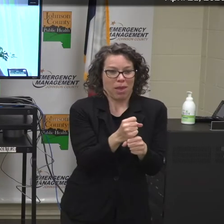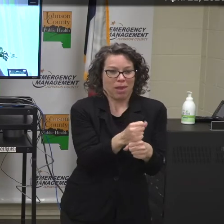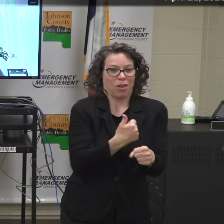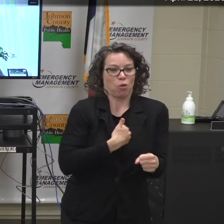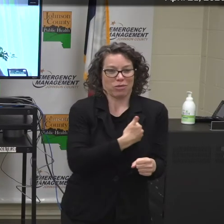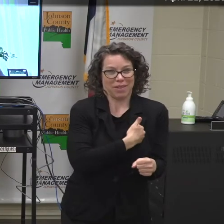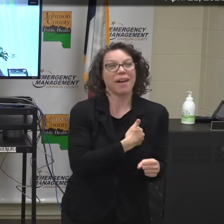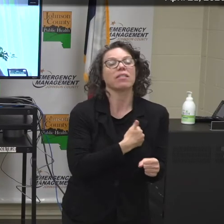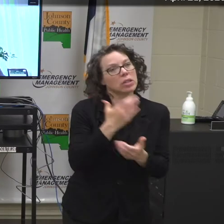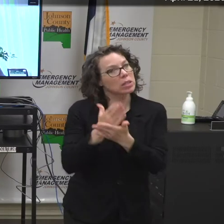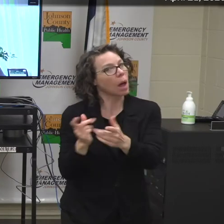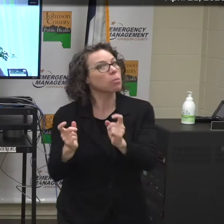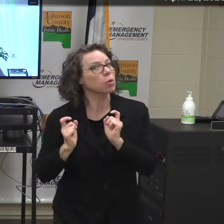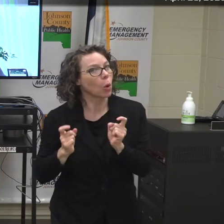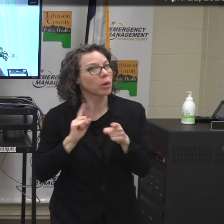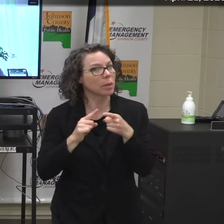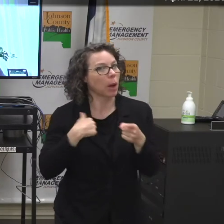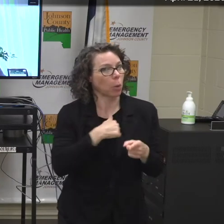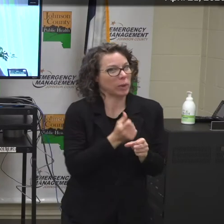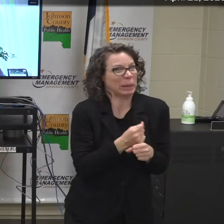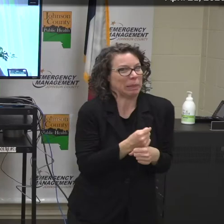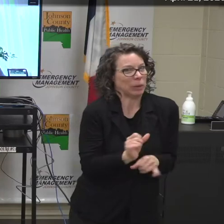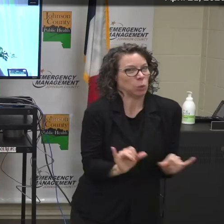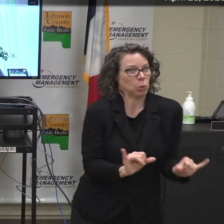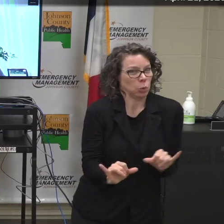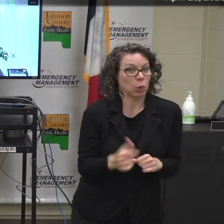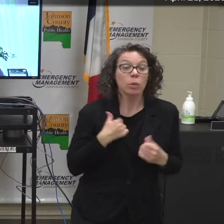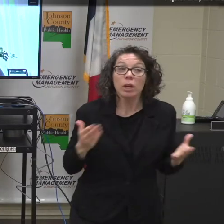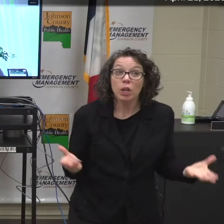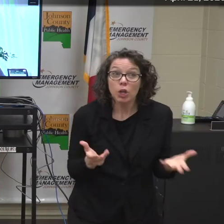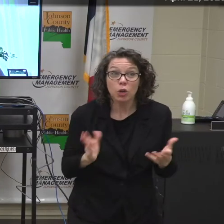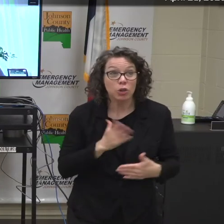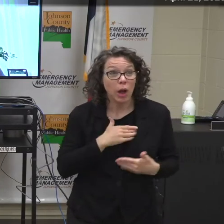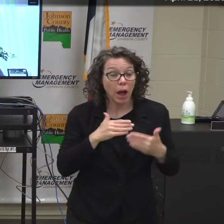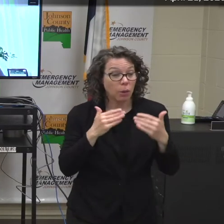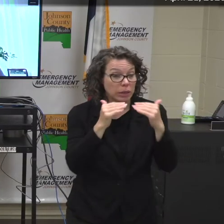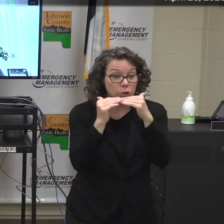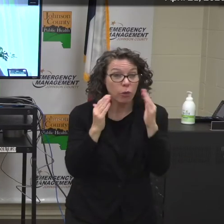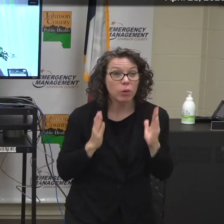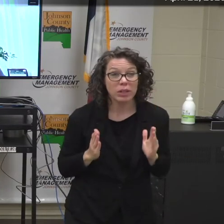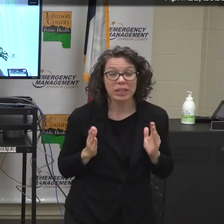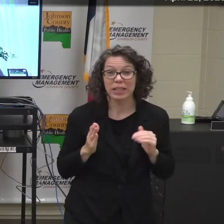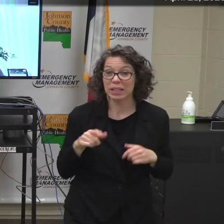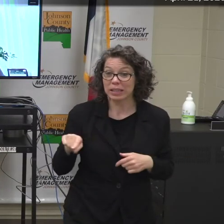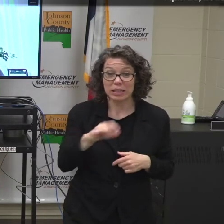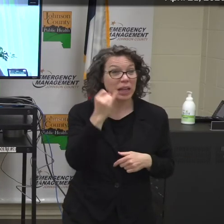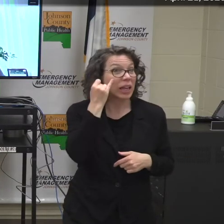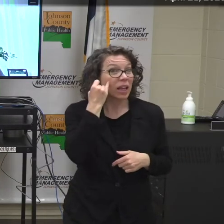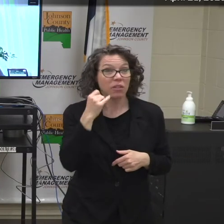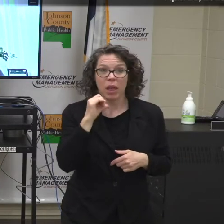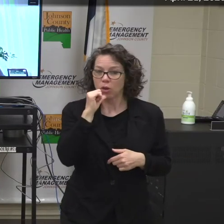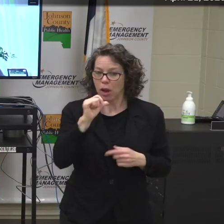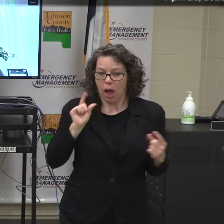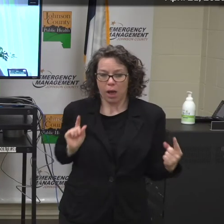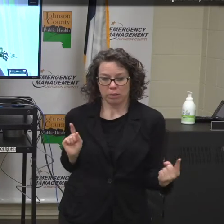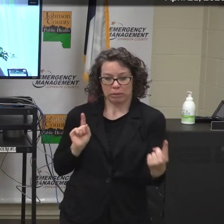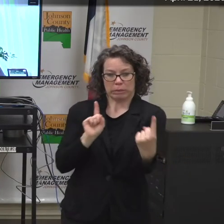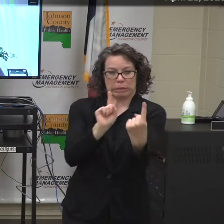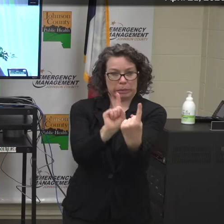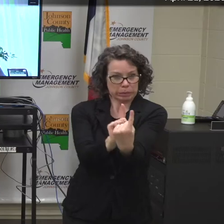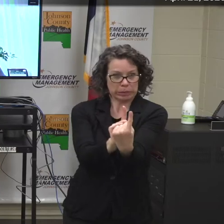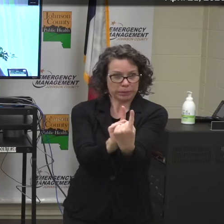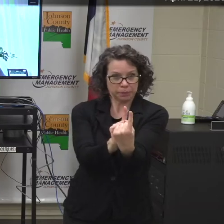we also are strongly encouraging our colleagues who are not in patient facing positions